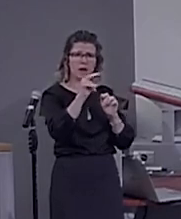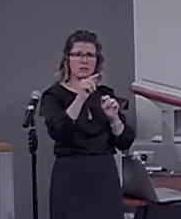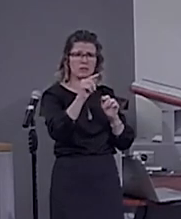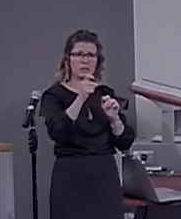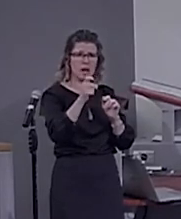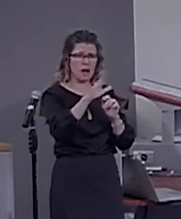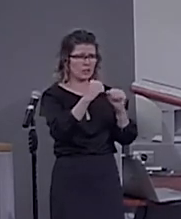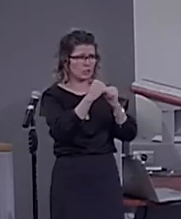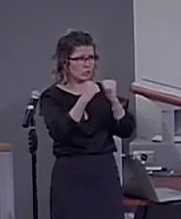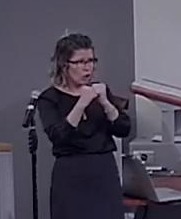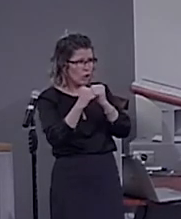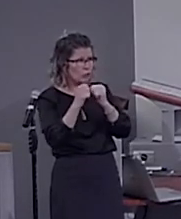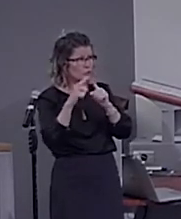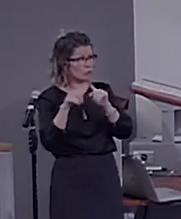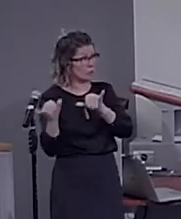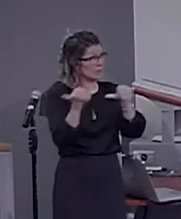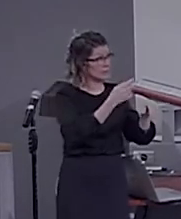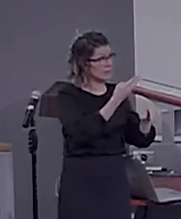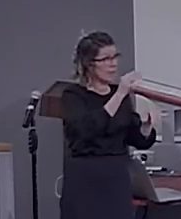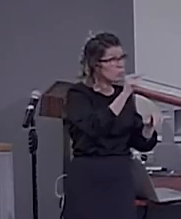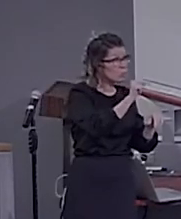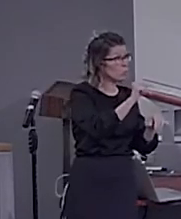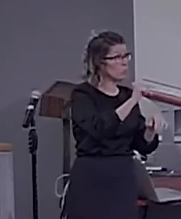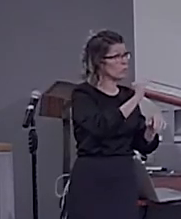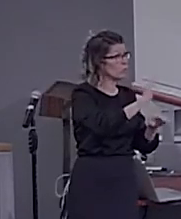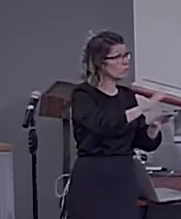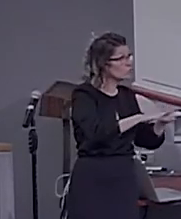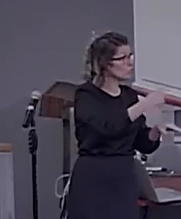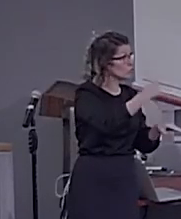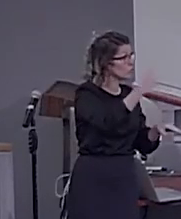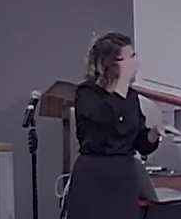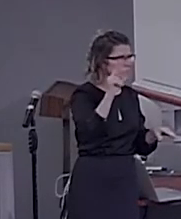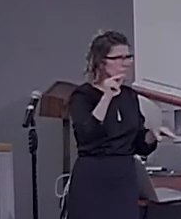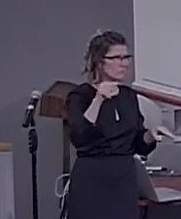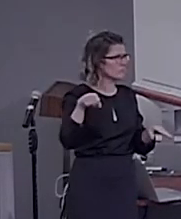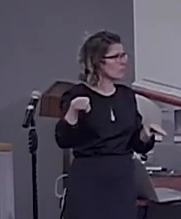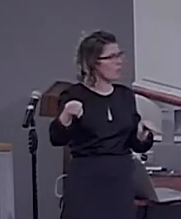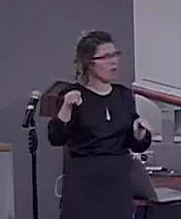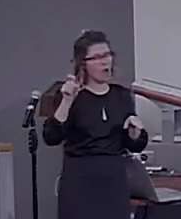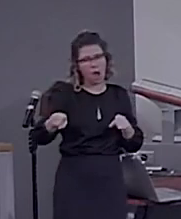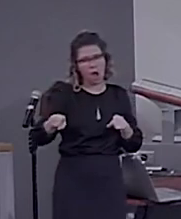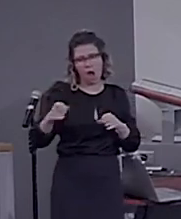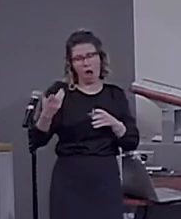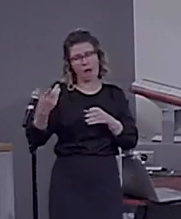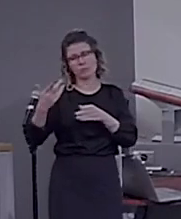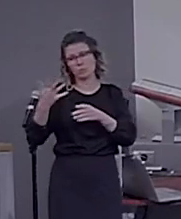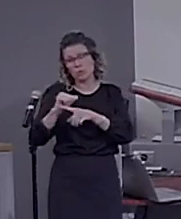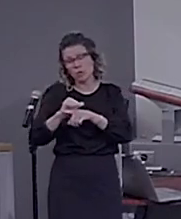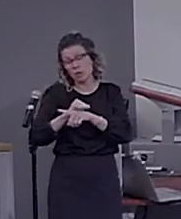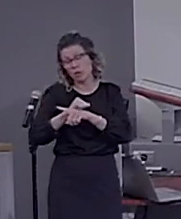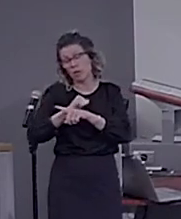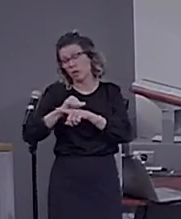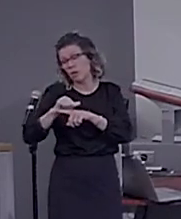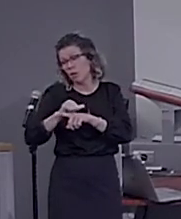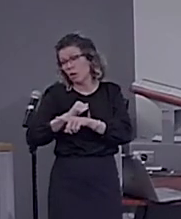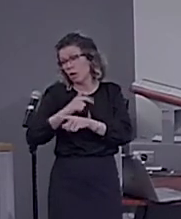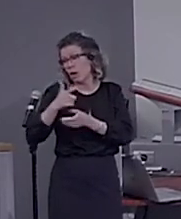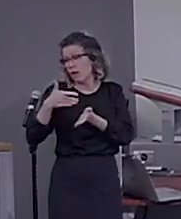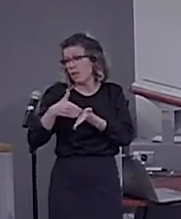but they don't do so in the same way as the human child does, I think. They do so through thousands and thousands of repetitions, and